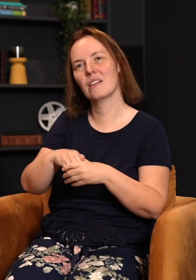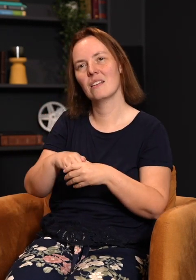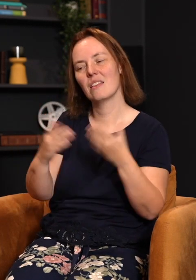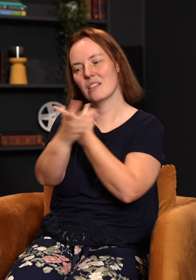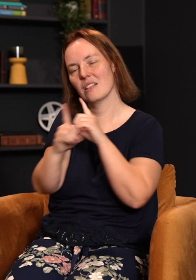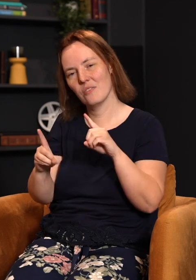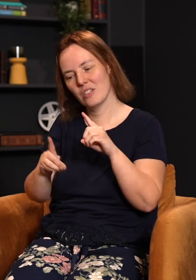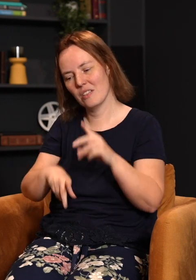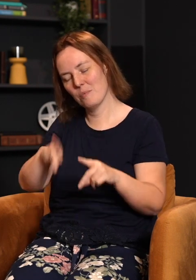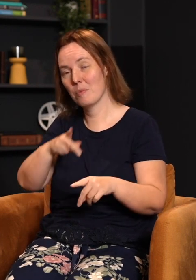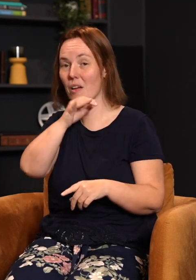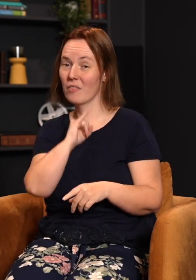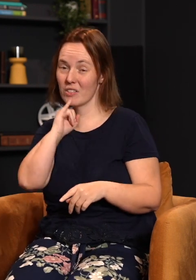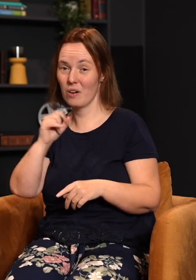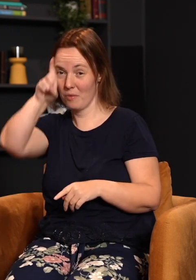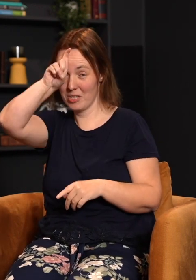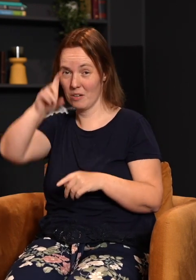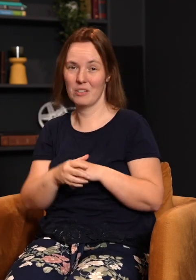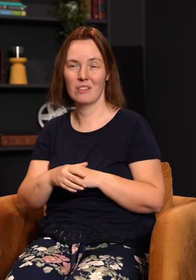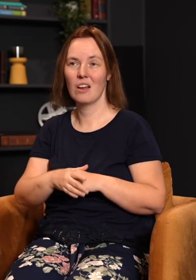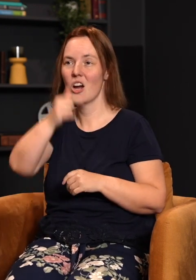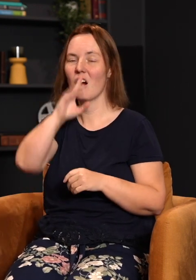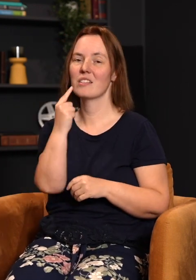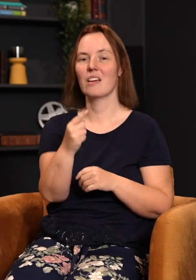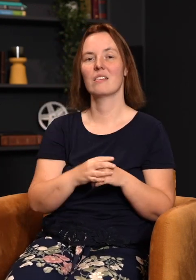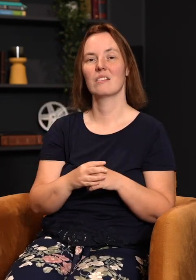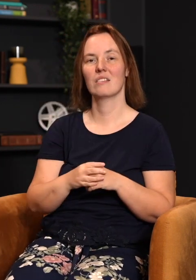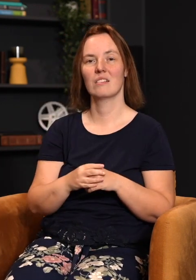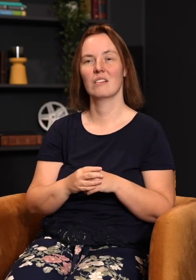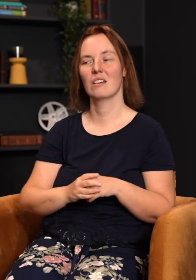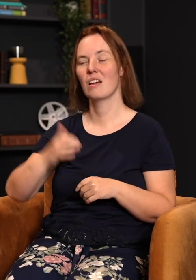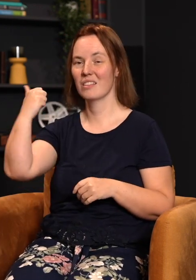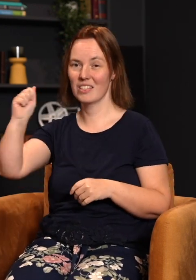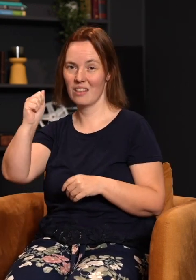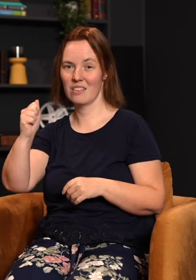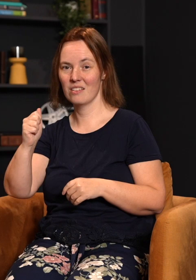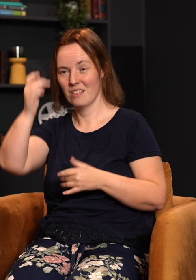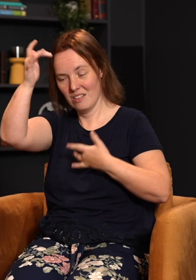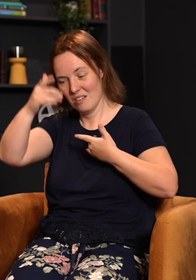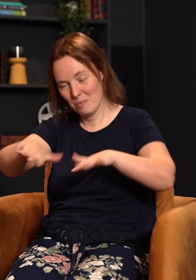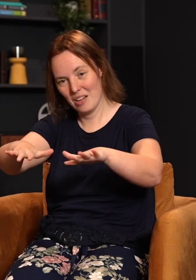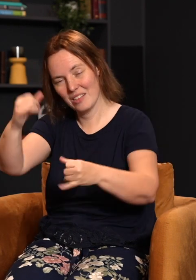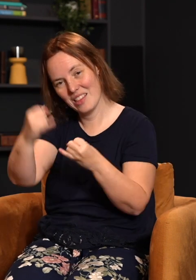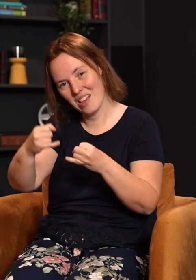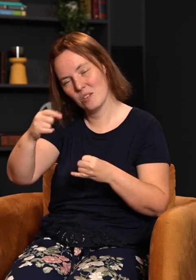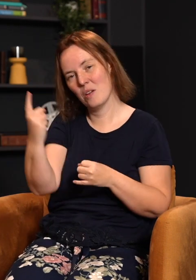But in the deliverance of the people of Israel from Egypt, God said on the 10th plague, the final